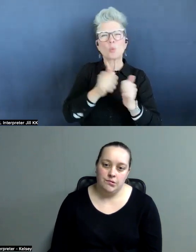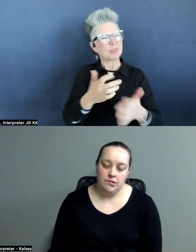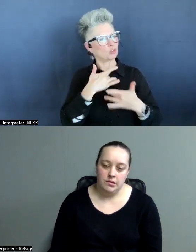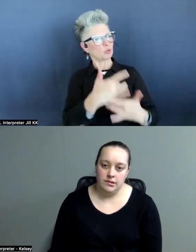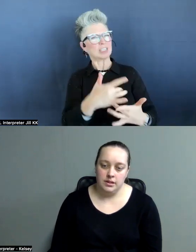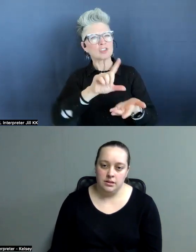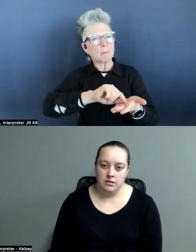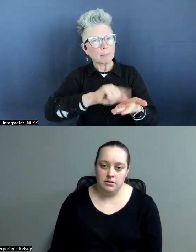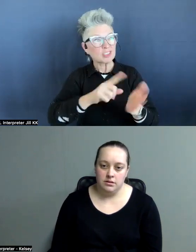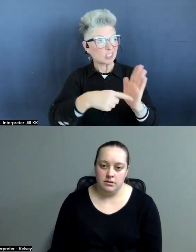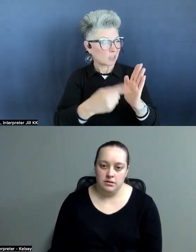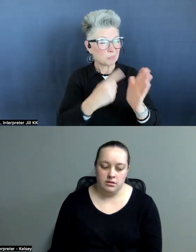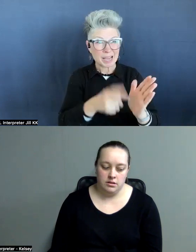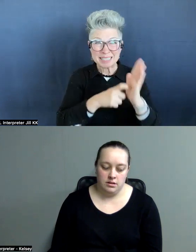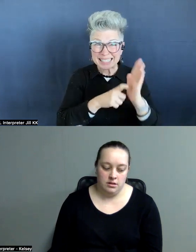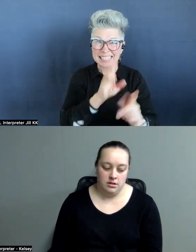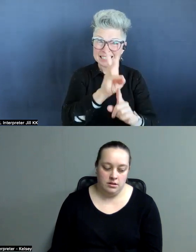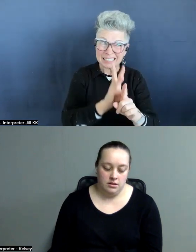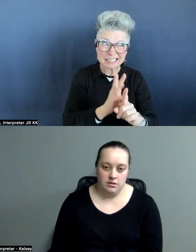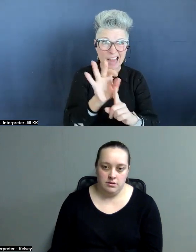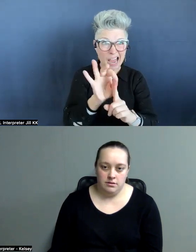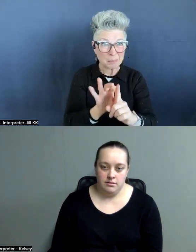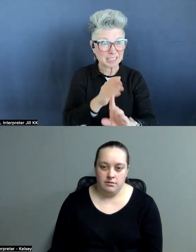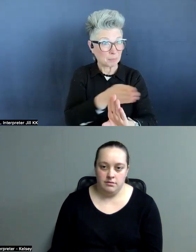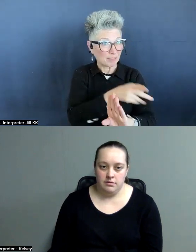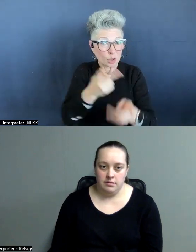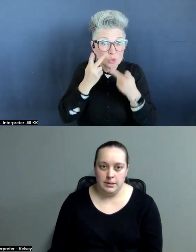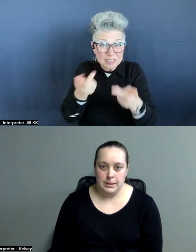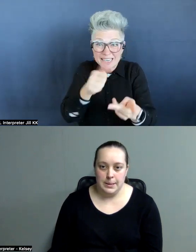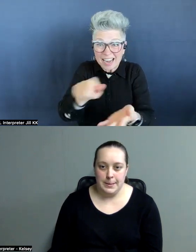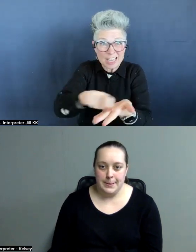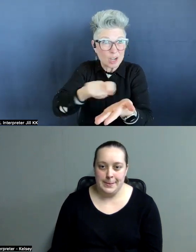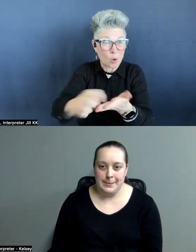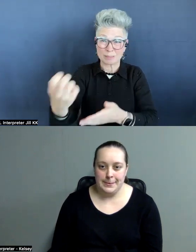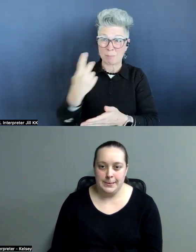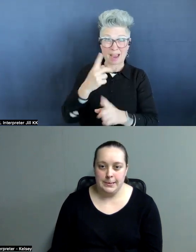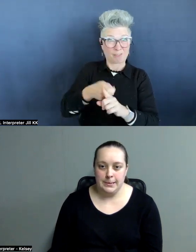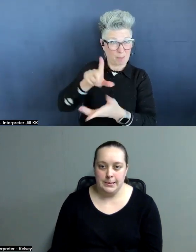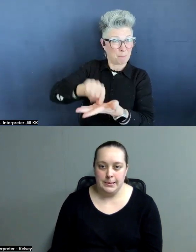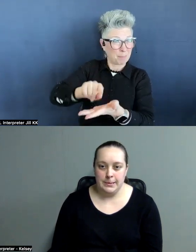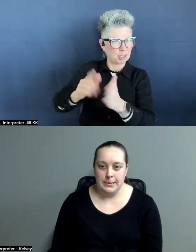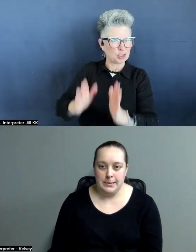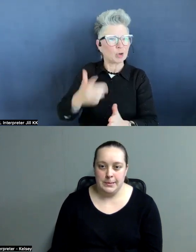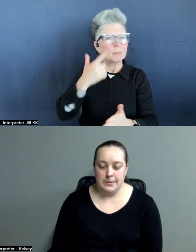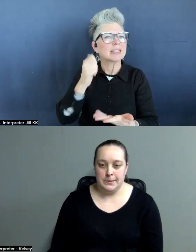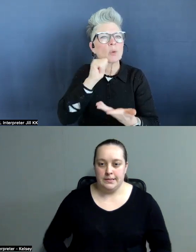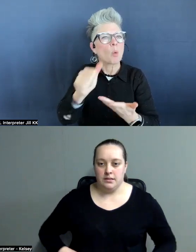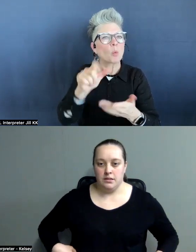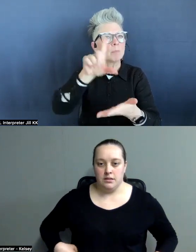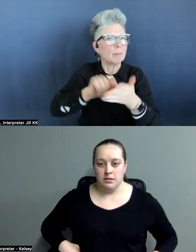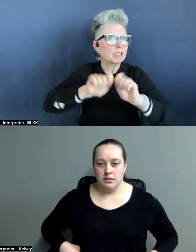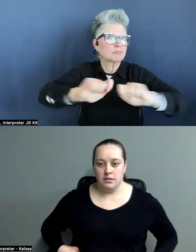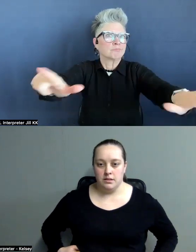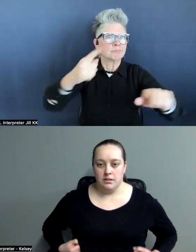sometimes it takes six, nine months before. You ever see any notes back from your publisher on it. And it's because it's not going to come out for another year, year and a half.